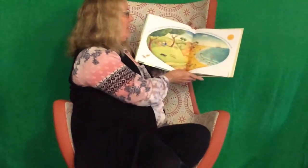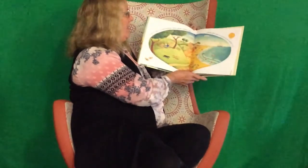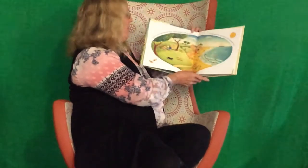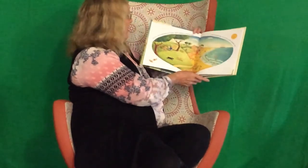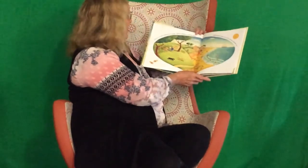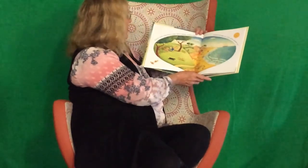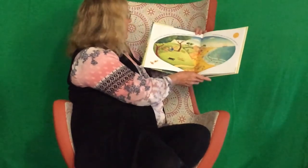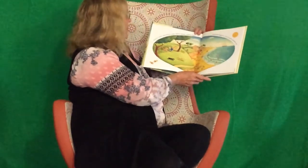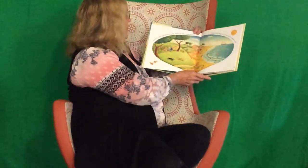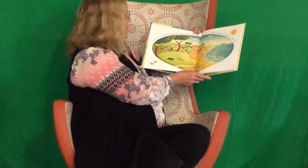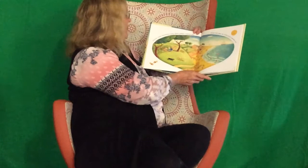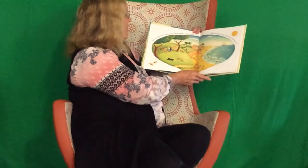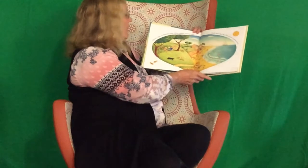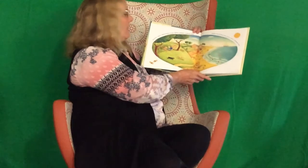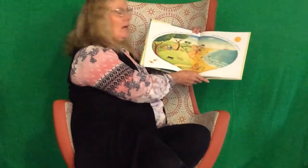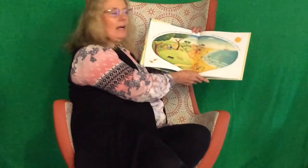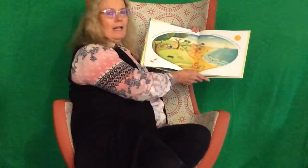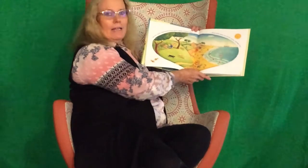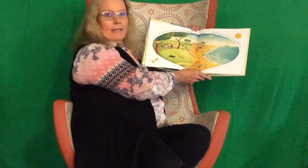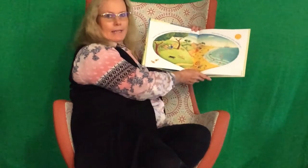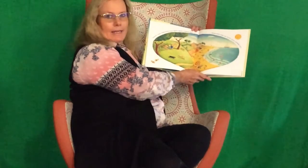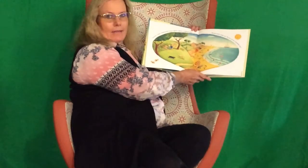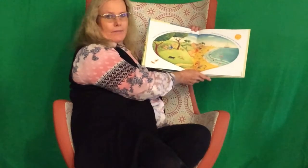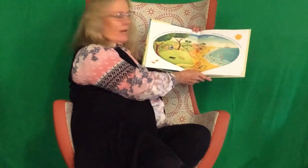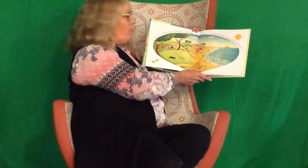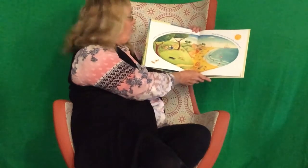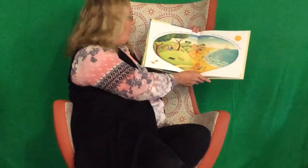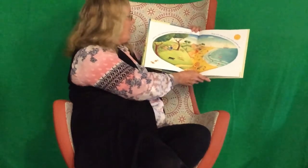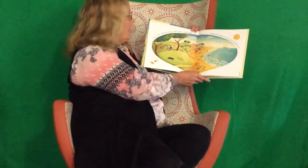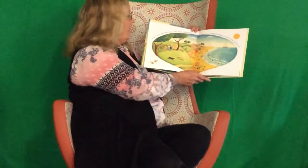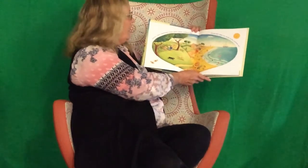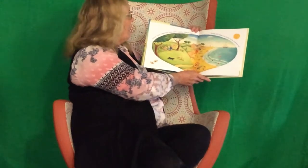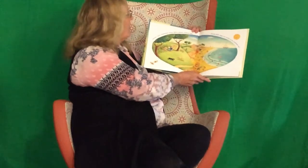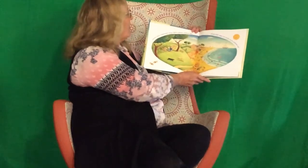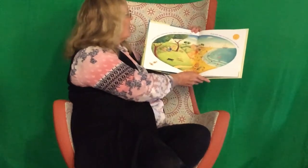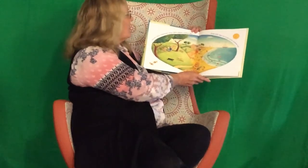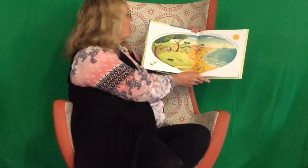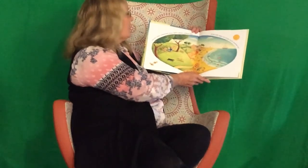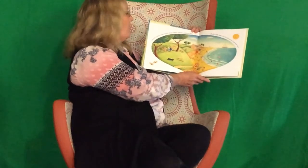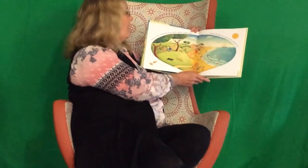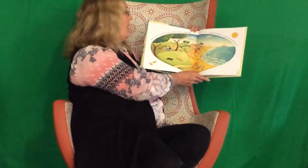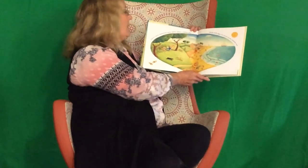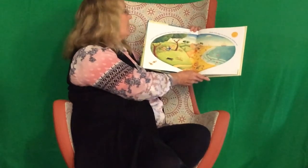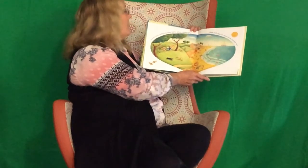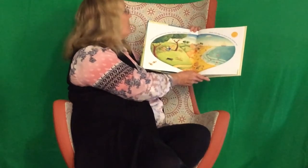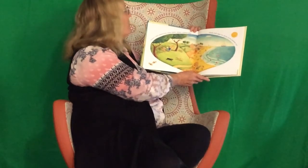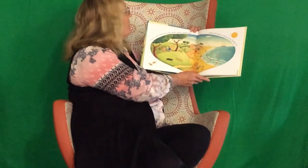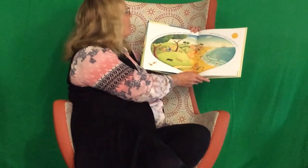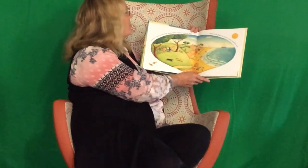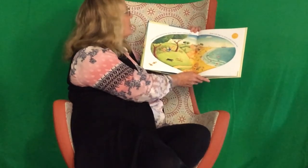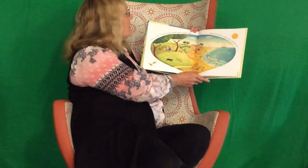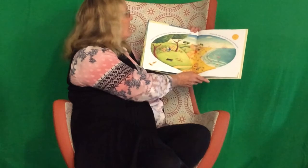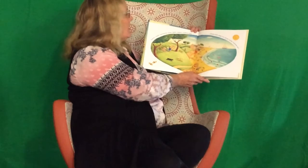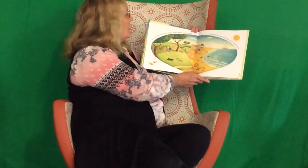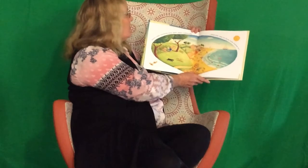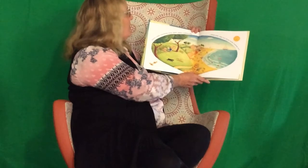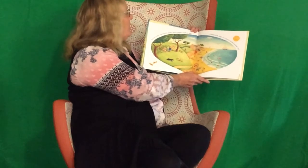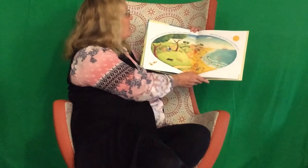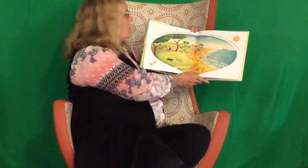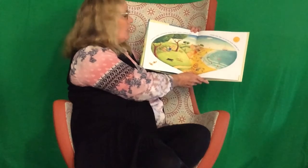Here we go. Leaves are rustling, swaying in the breeze.